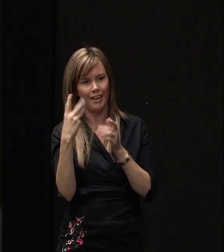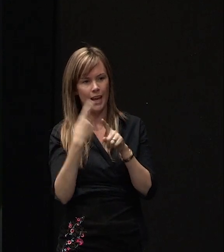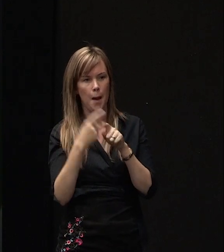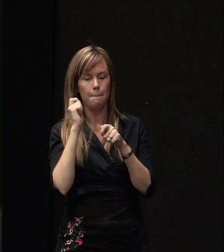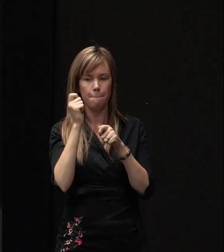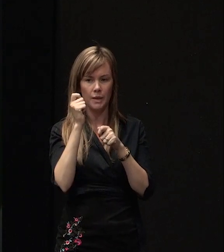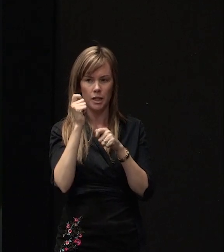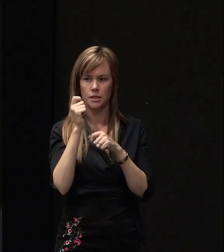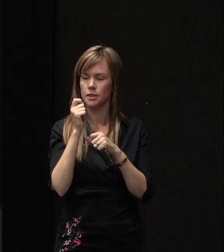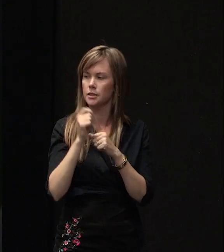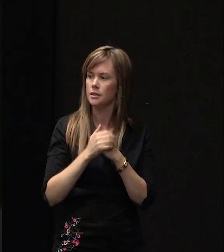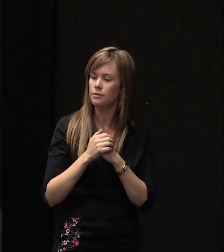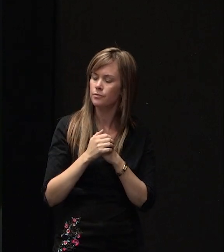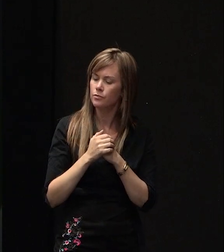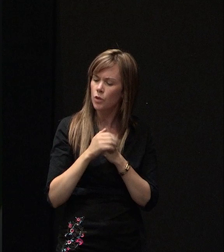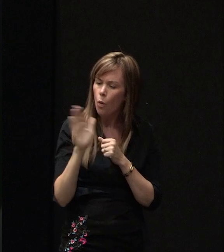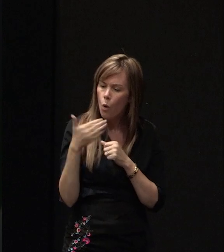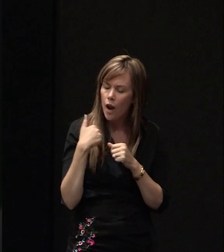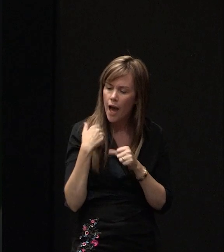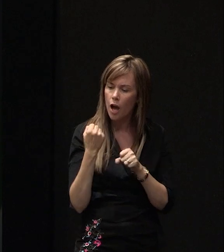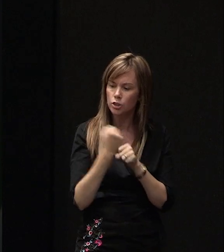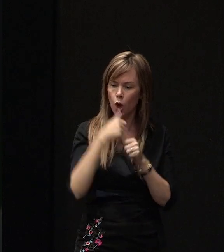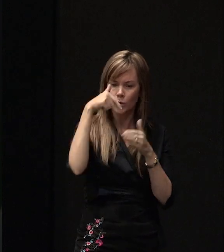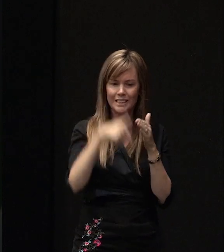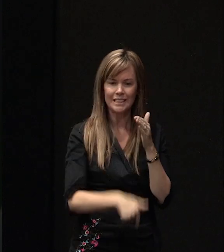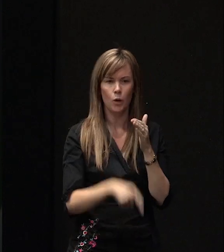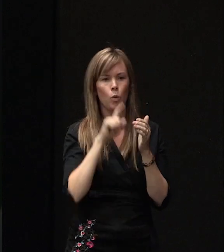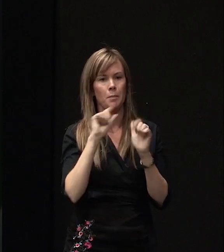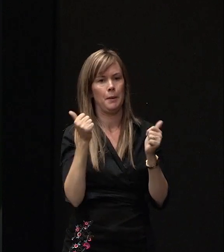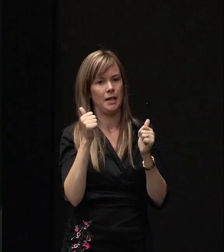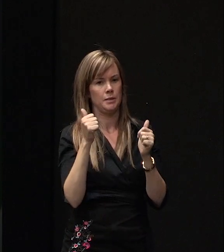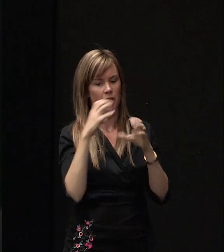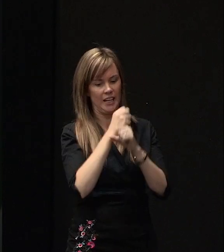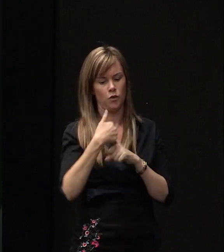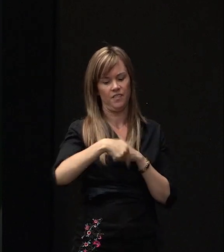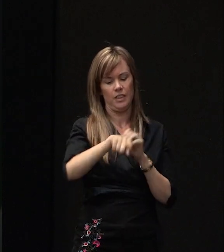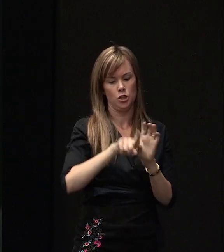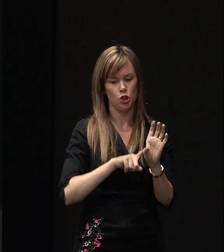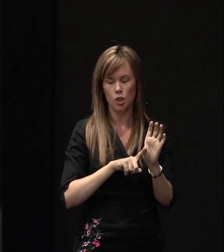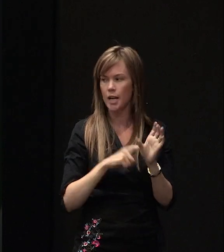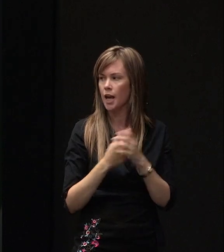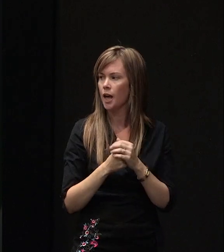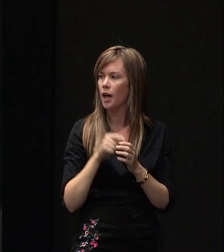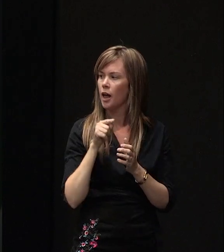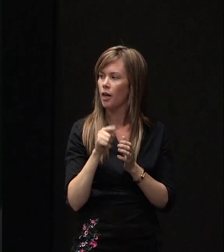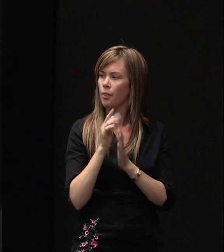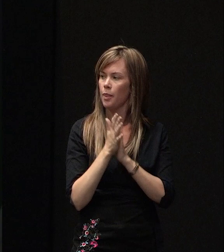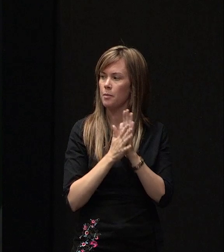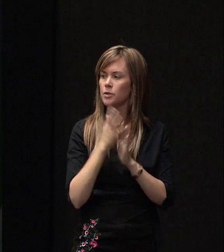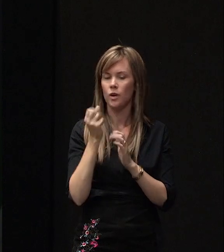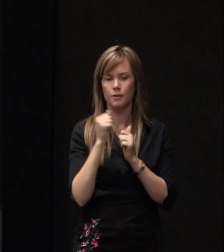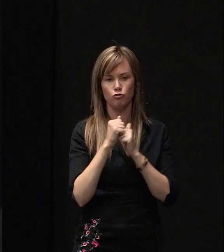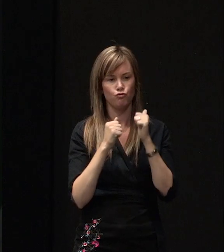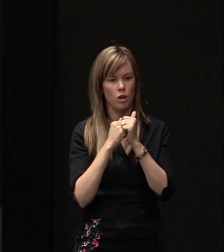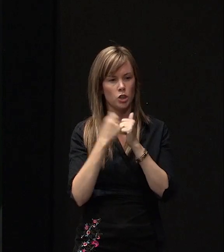make sure we get all the geotech done. So all our geotech drilling will be completed by the end of this year. And that will mean that we have structural